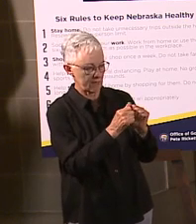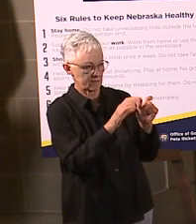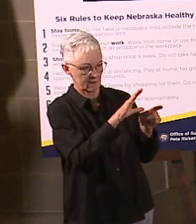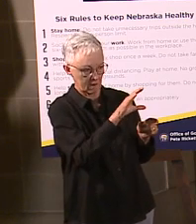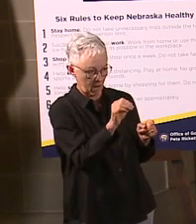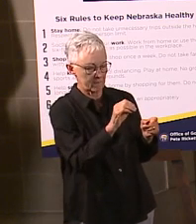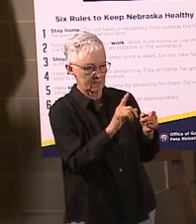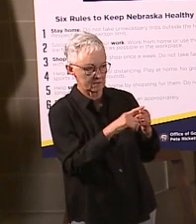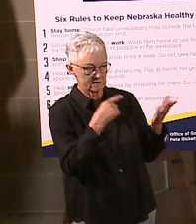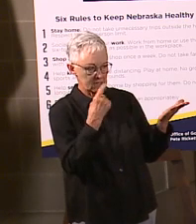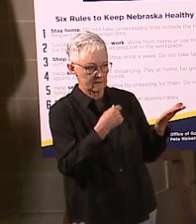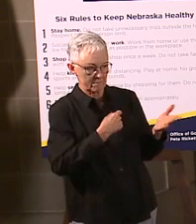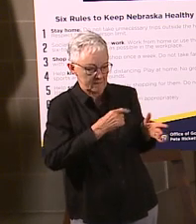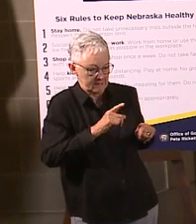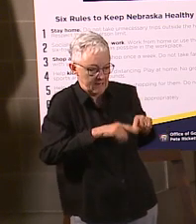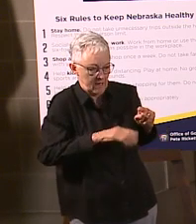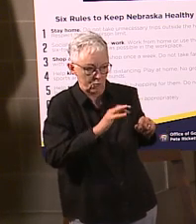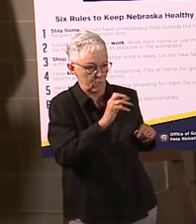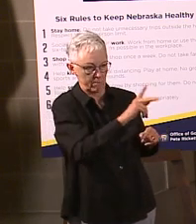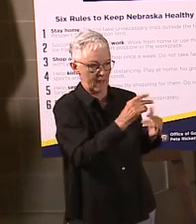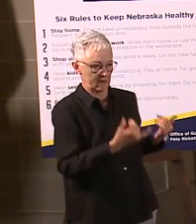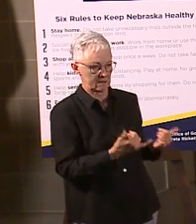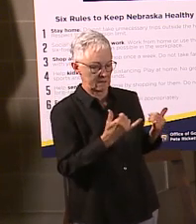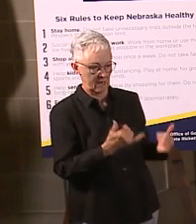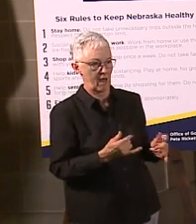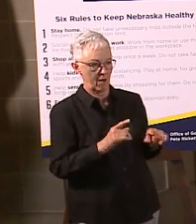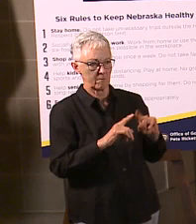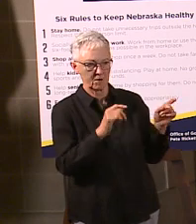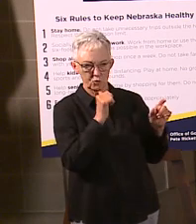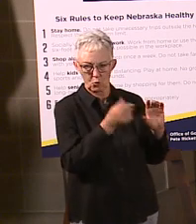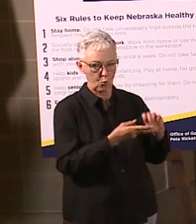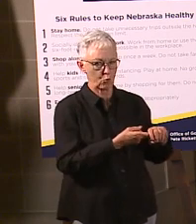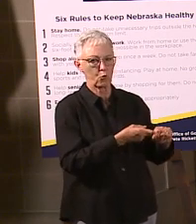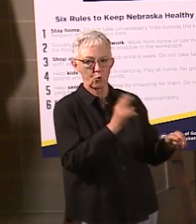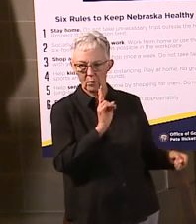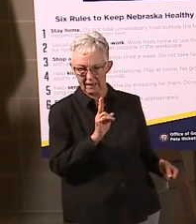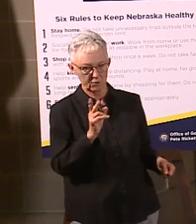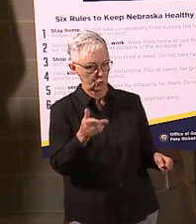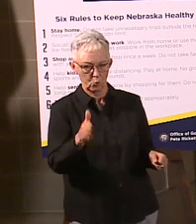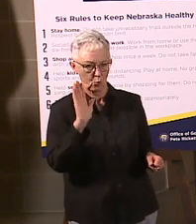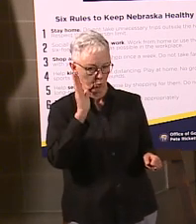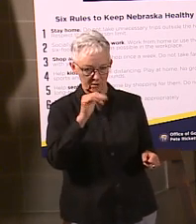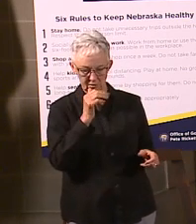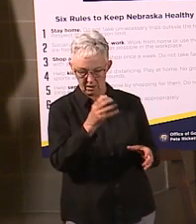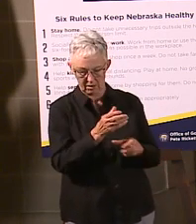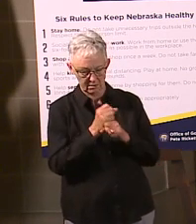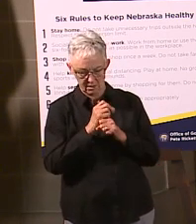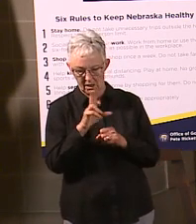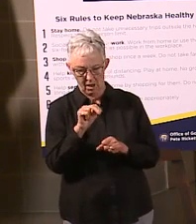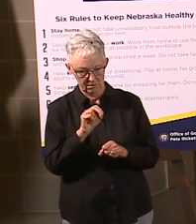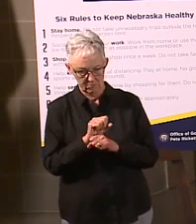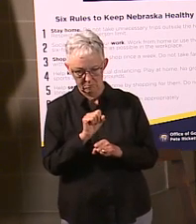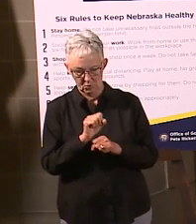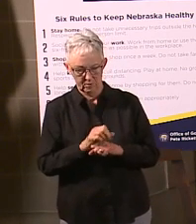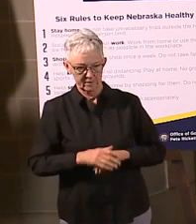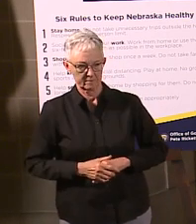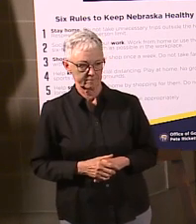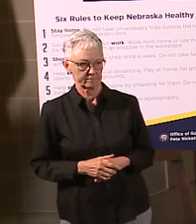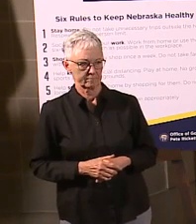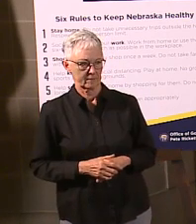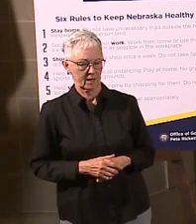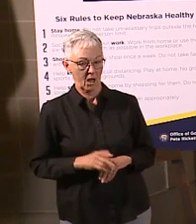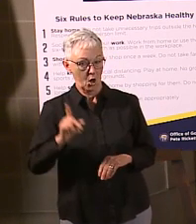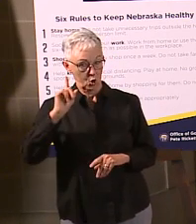report out that shows Nebraska has enough unemployment reserve to pay 15 weeks of benefits at the current rate. Is that accurate? And